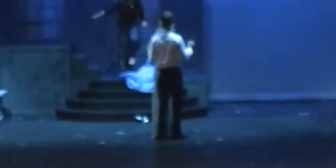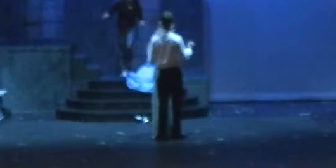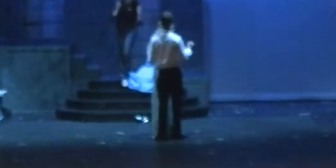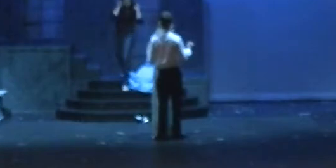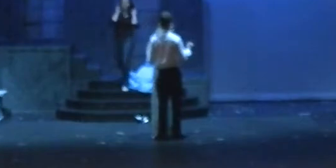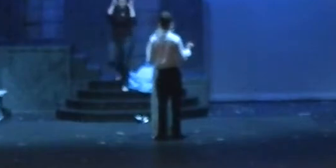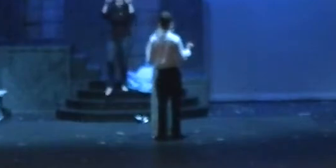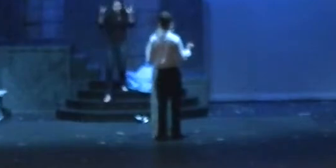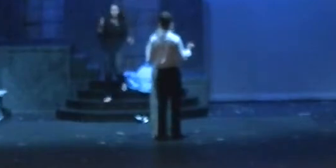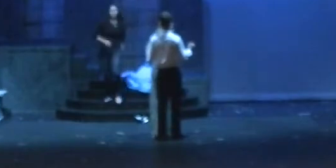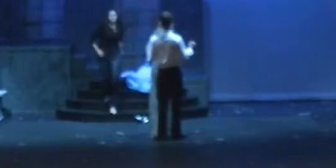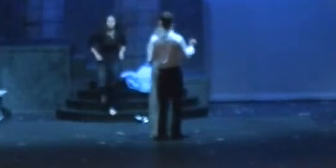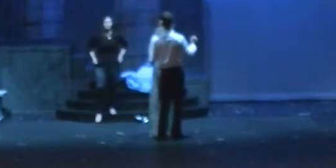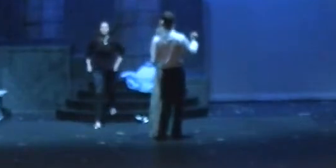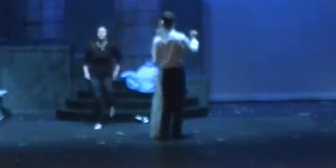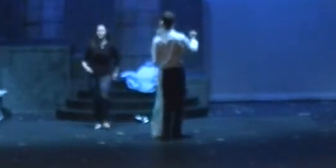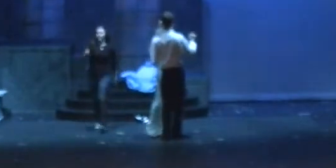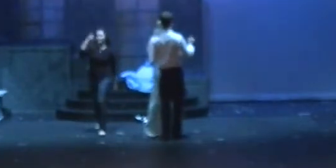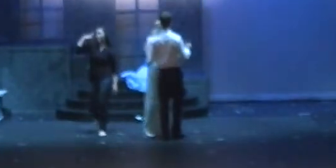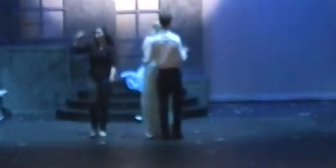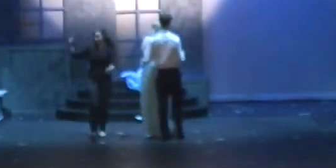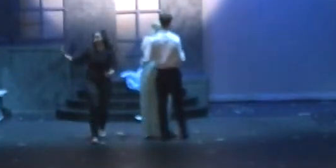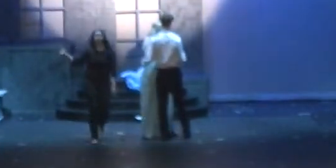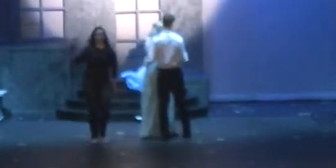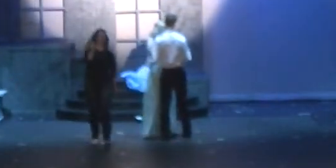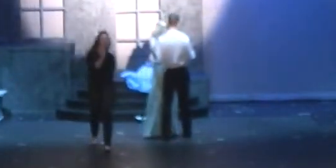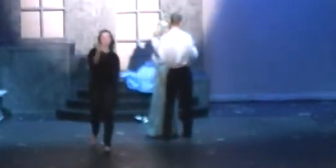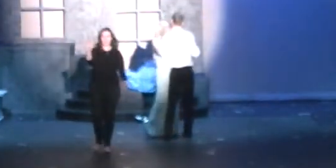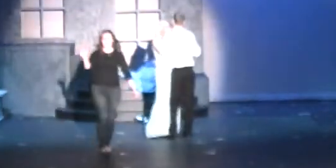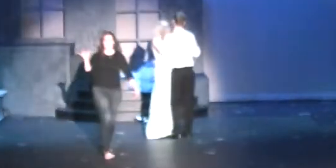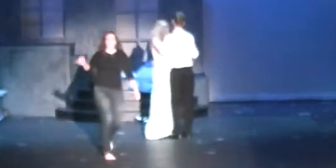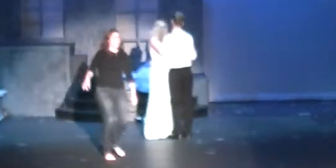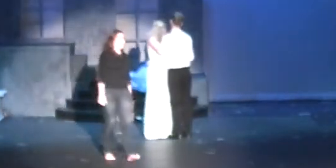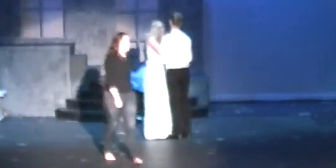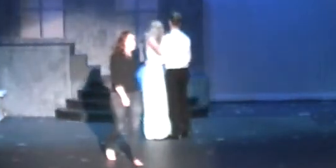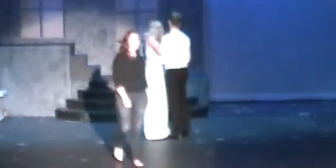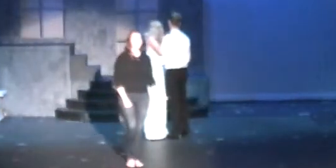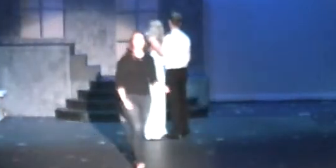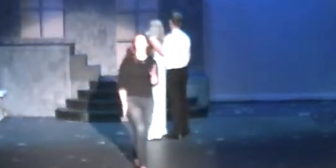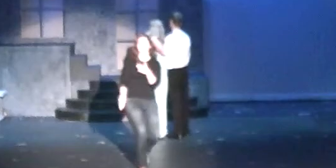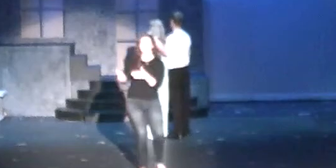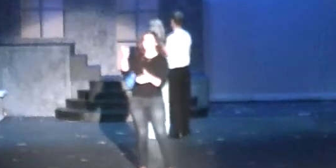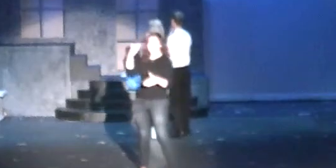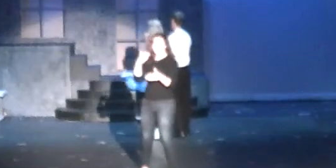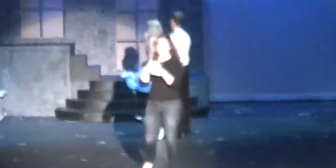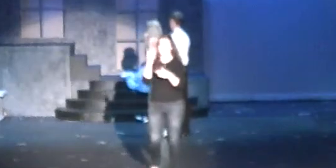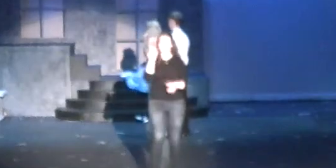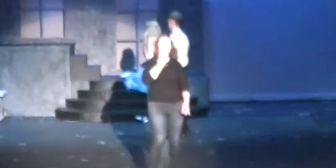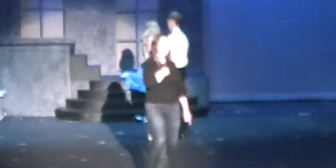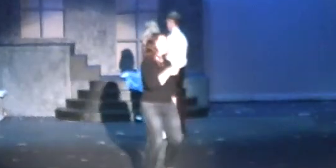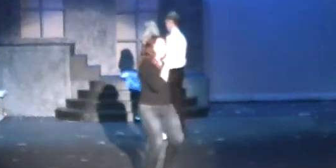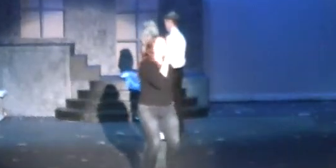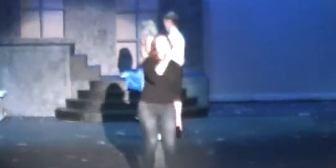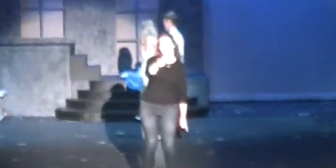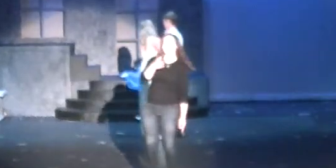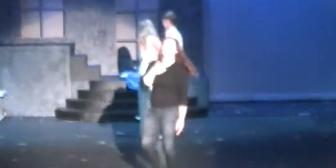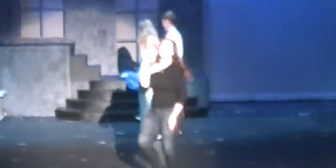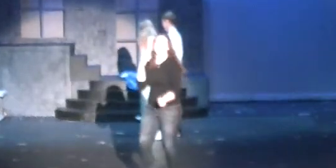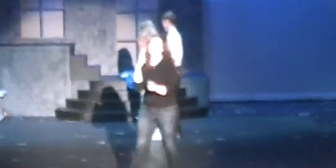Every morning I wake up to find I always dream the same Every night I come through my window when